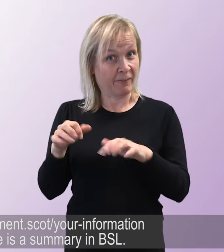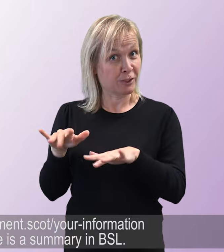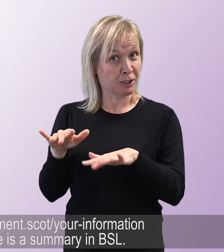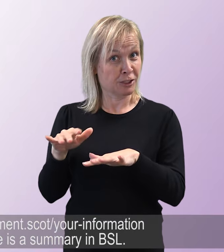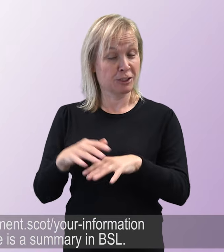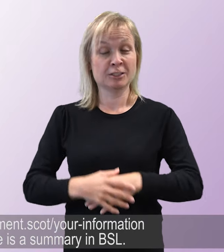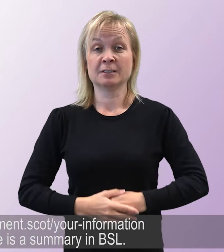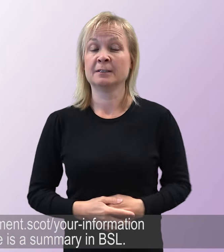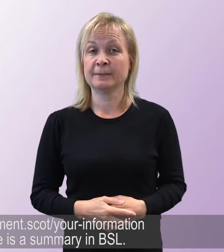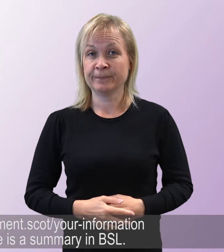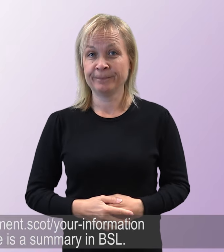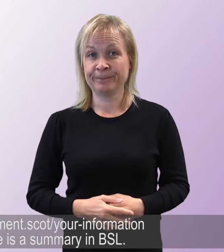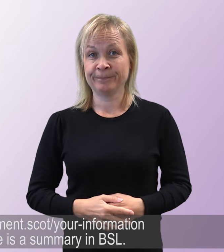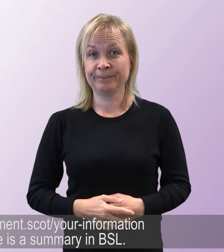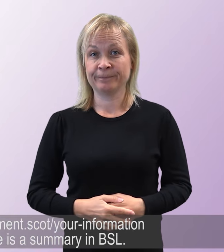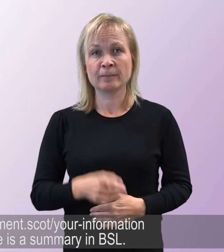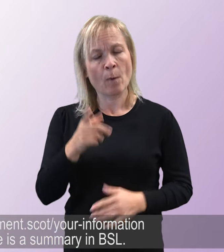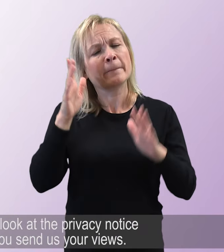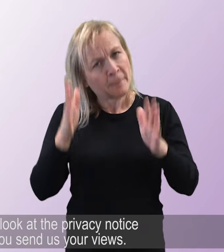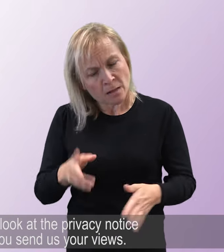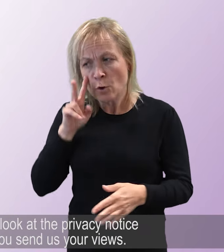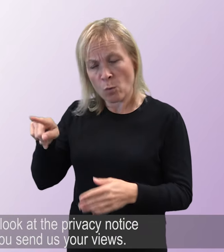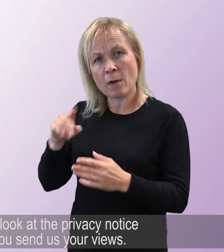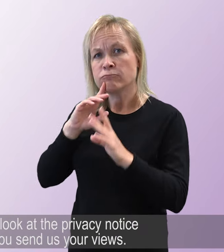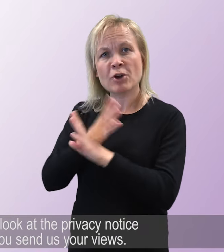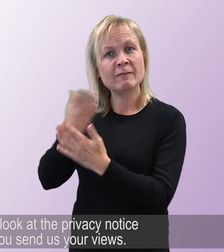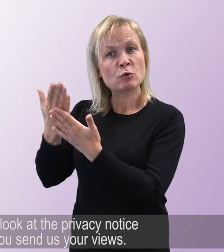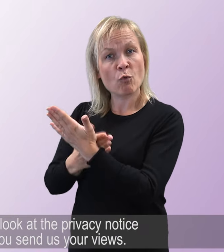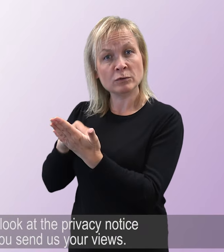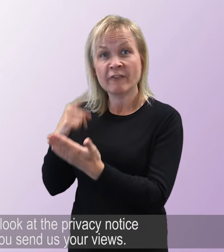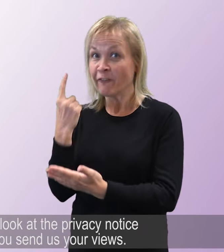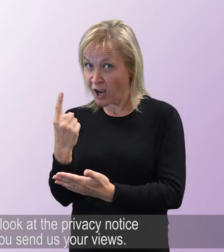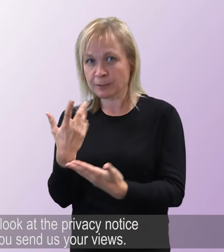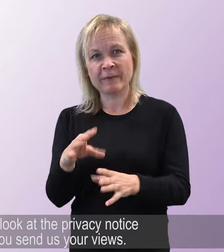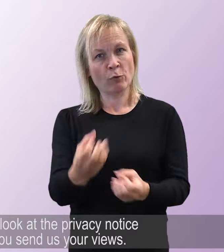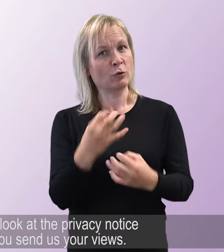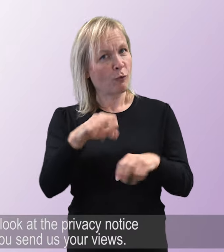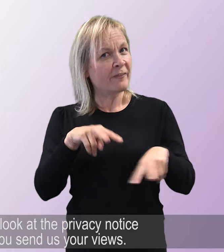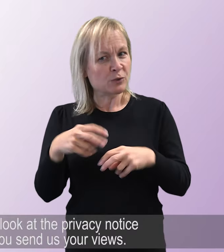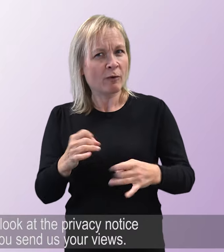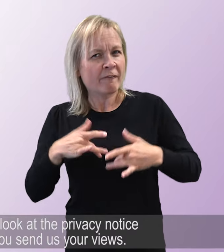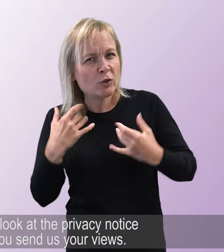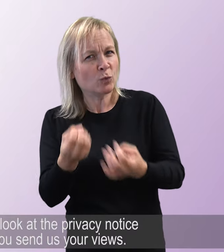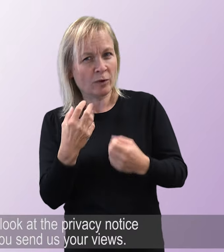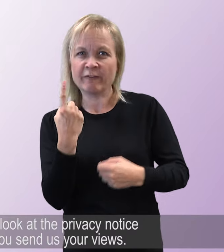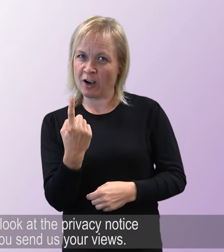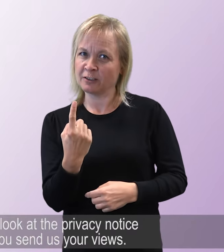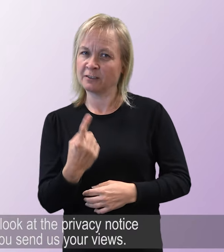information and there is a summary in BSL. You must look at the privacy notice before you send us your